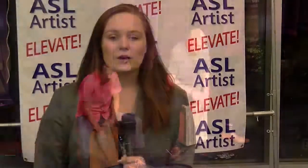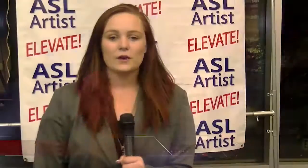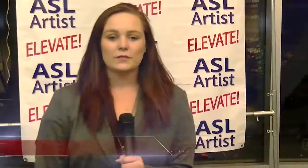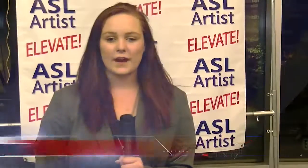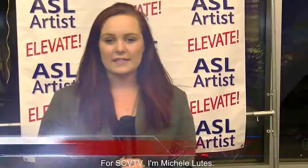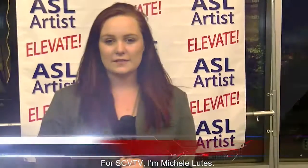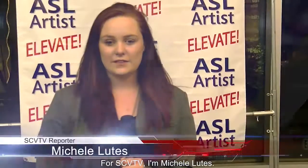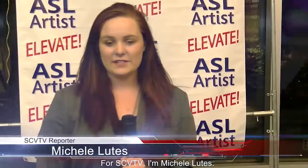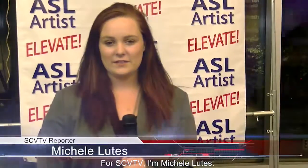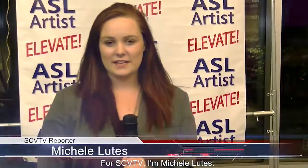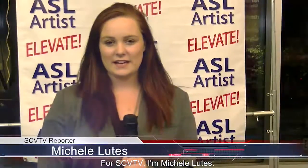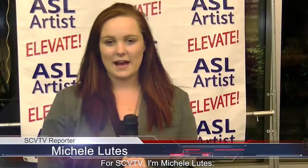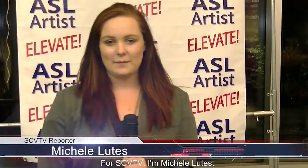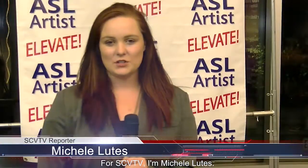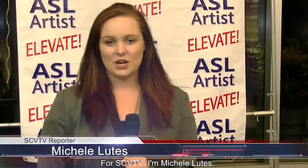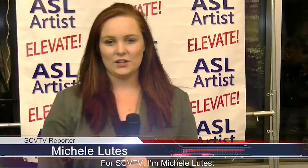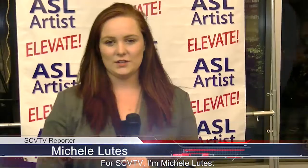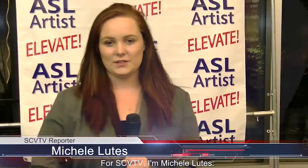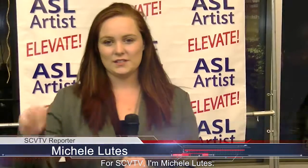For STV TV, I'm Michelle Lutz. Lutz.